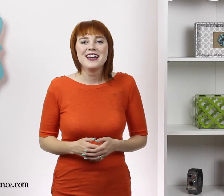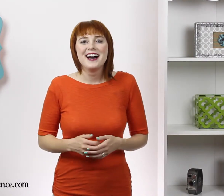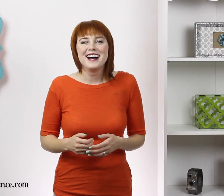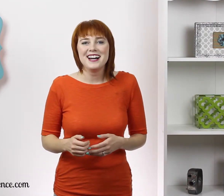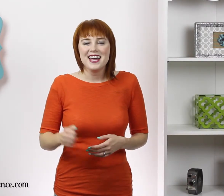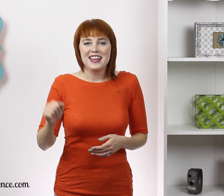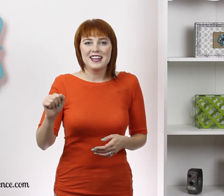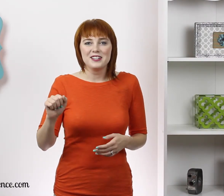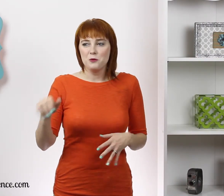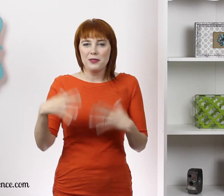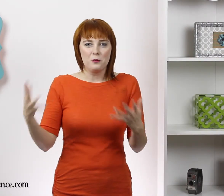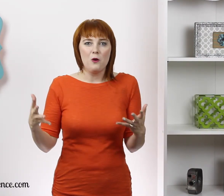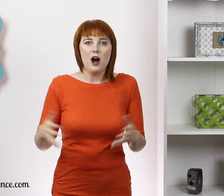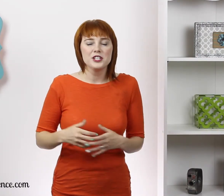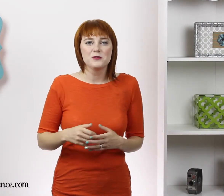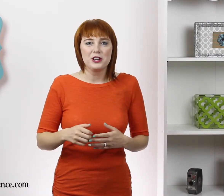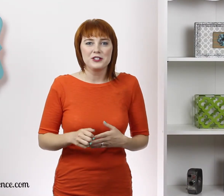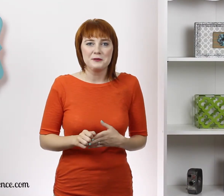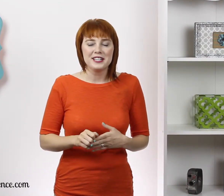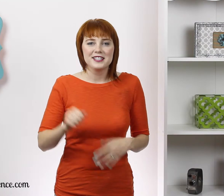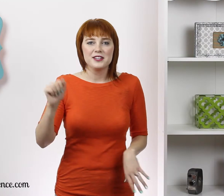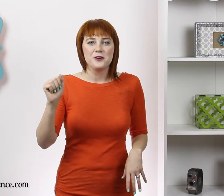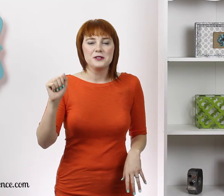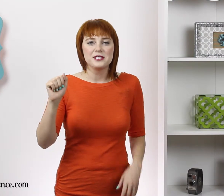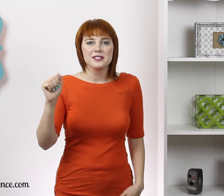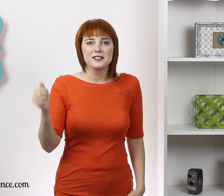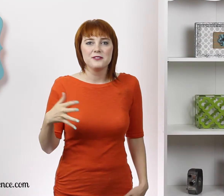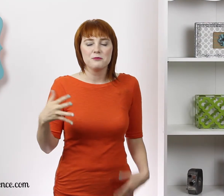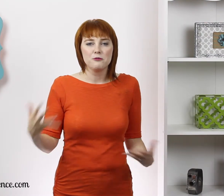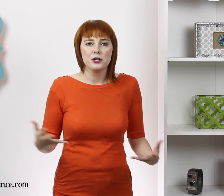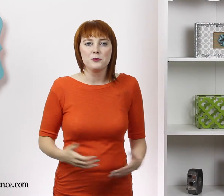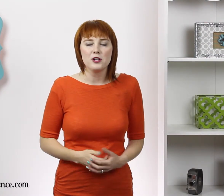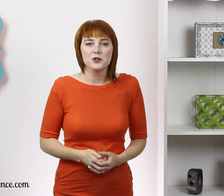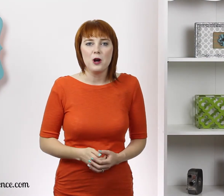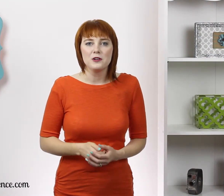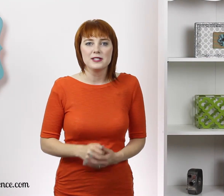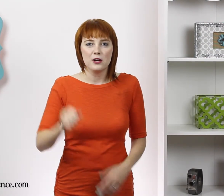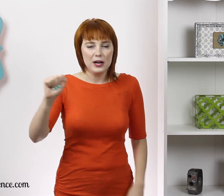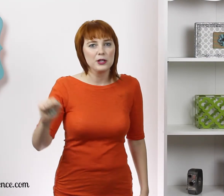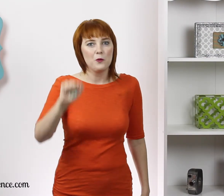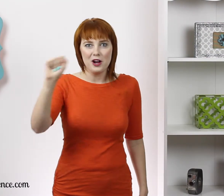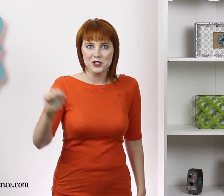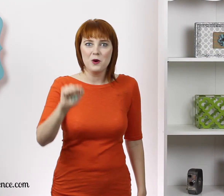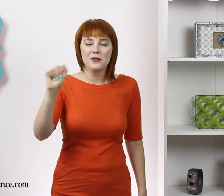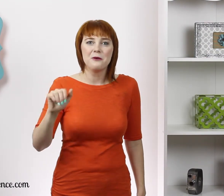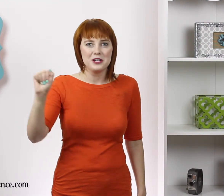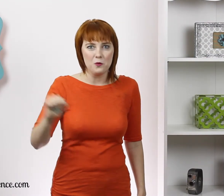that you want the wall washed and what you're doing and so you just before you wash the wall you can say okay we're going to wash the wall now we need to